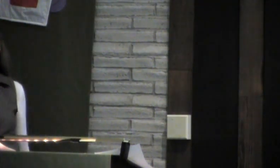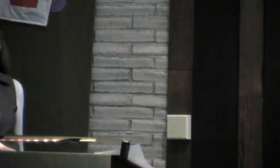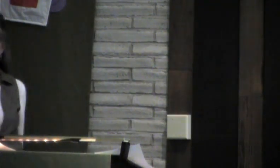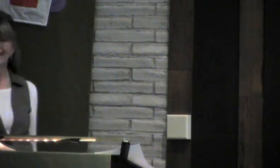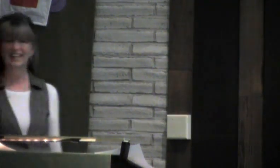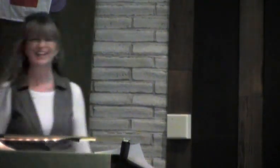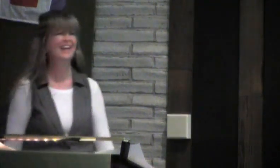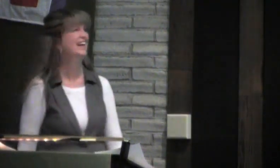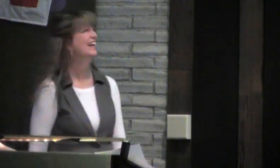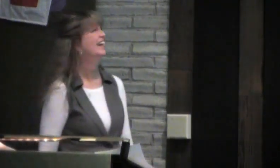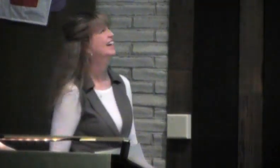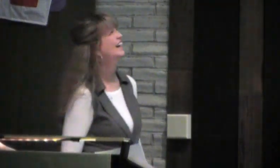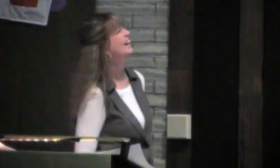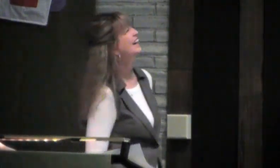These are pretty good, actually.